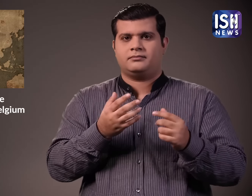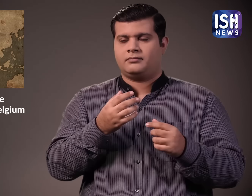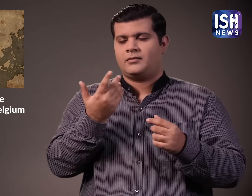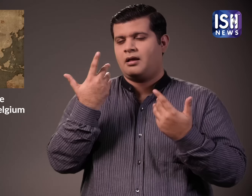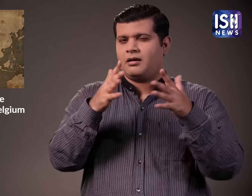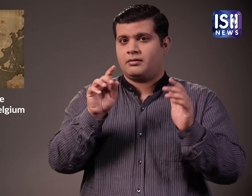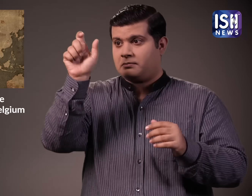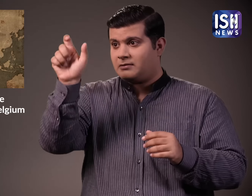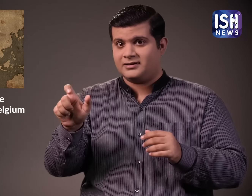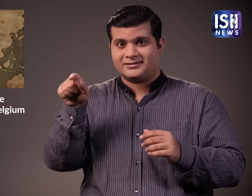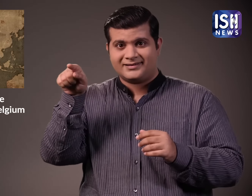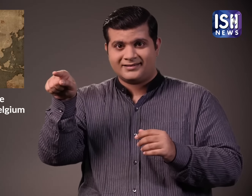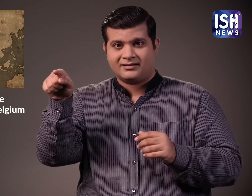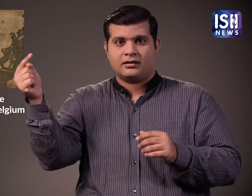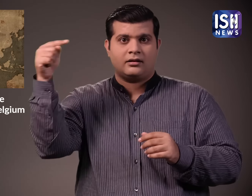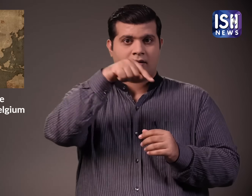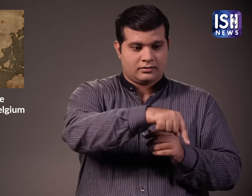So both the countries have an agreement.